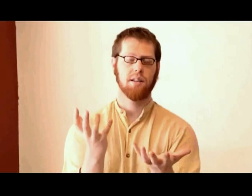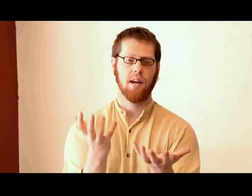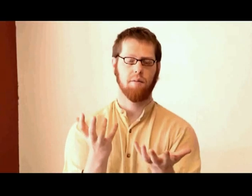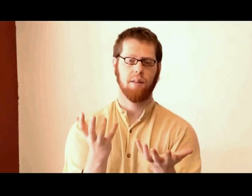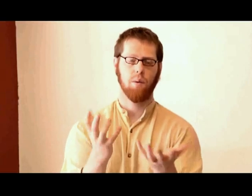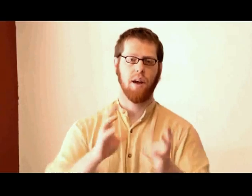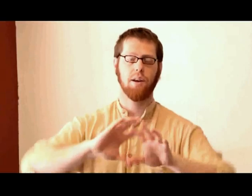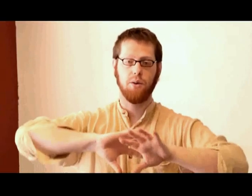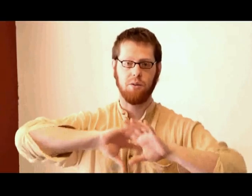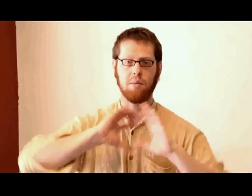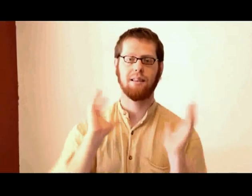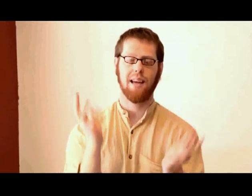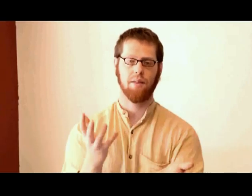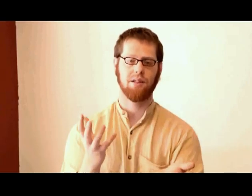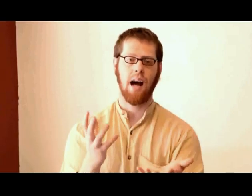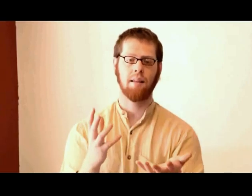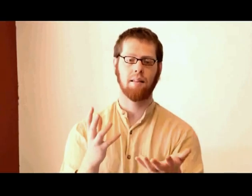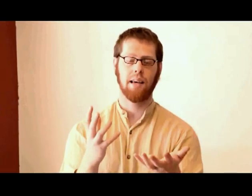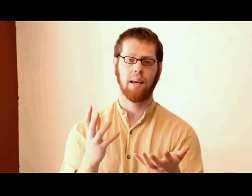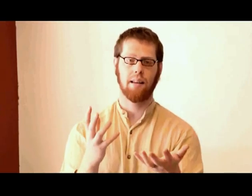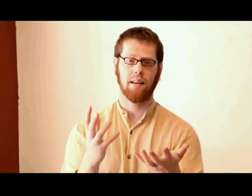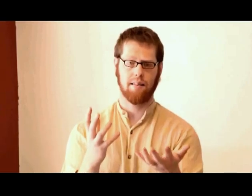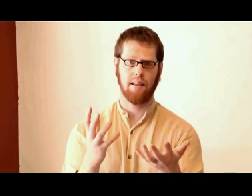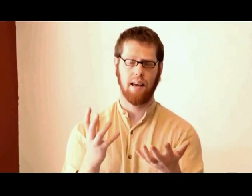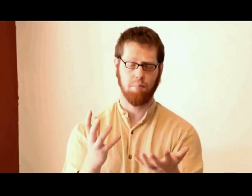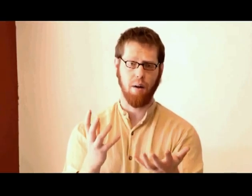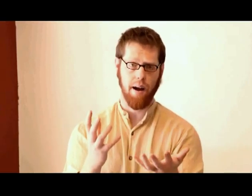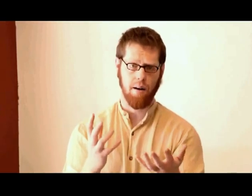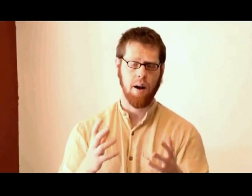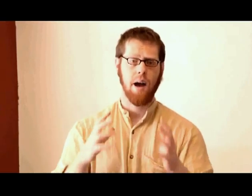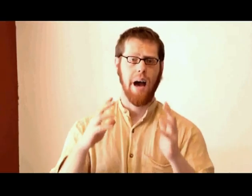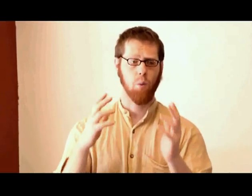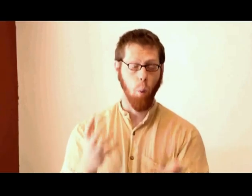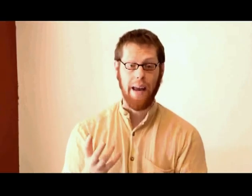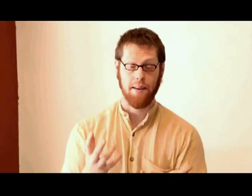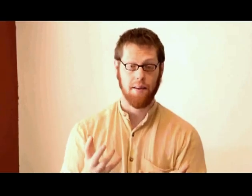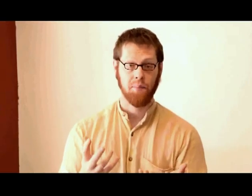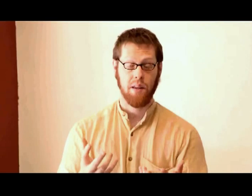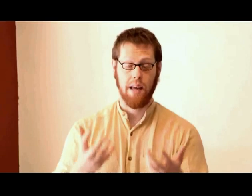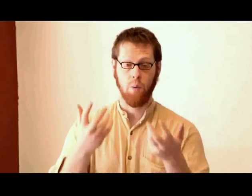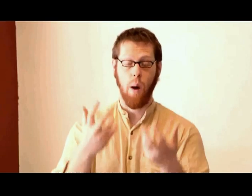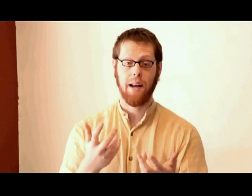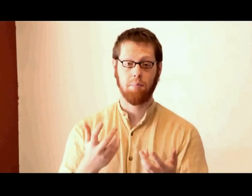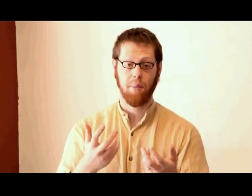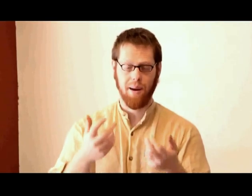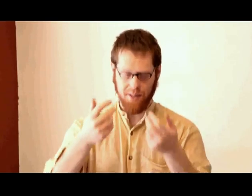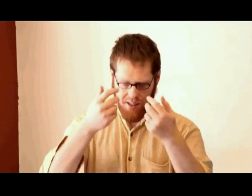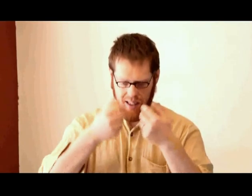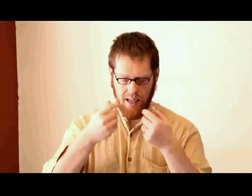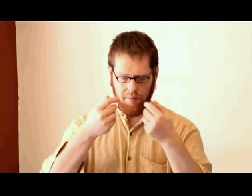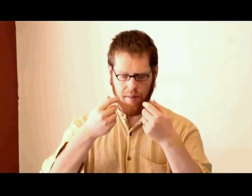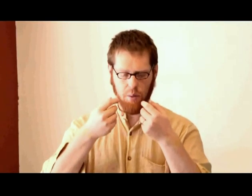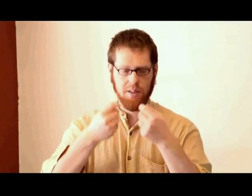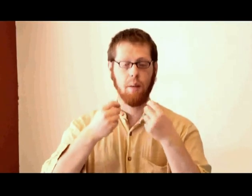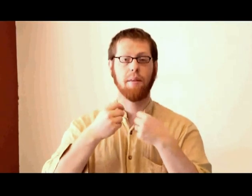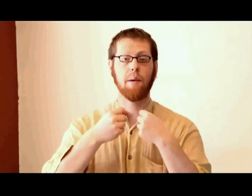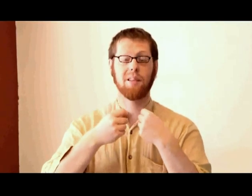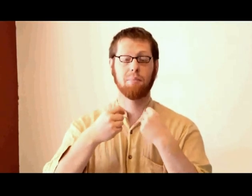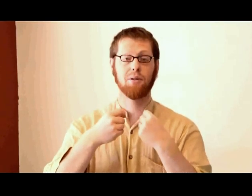discovered that what they could do is meet together silently in prayer and wait. And in waiting prayer, see if there was something they were supposed